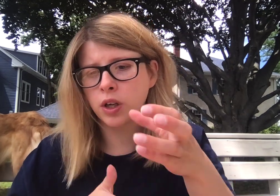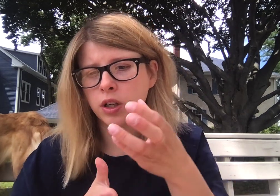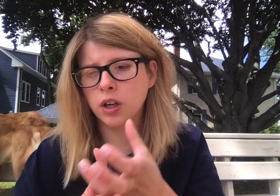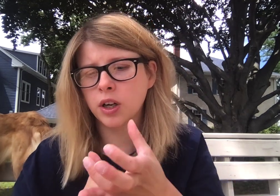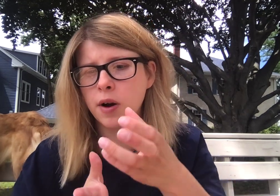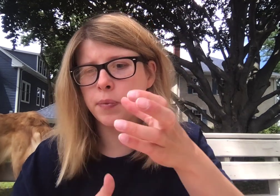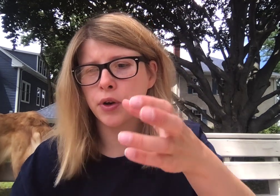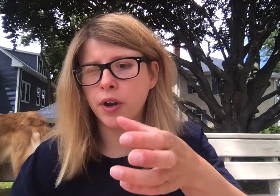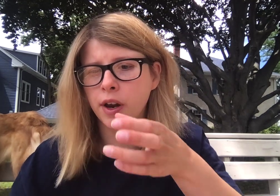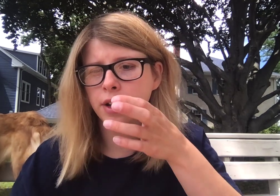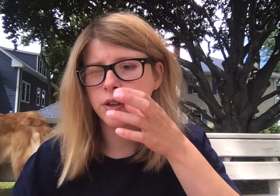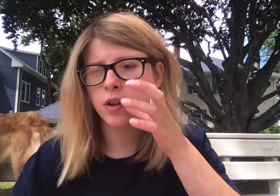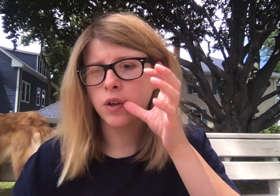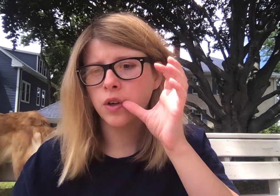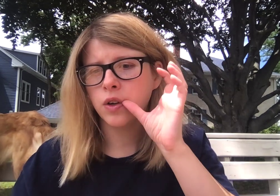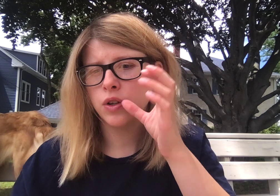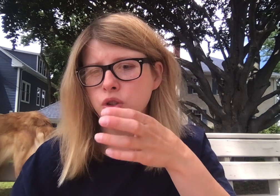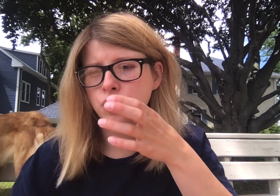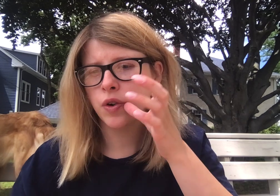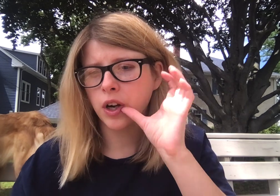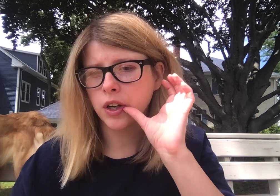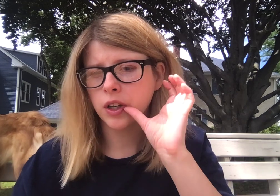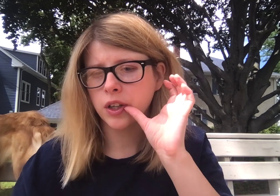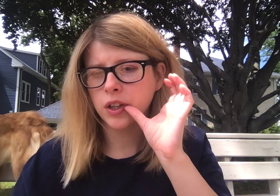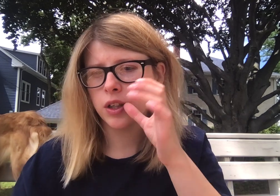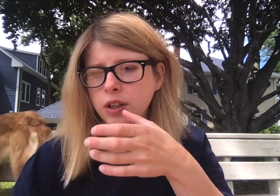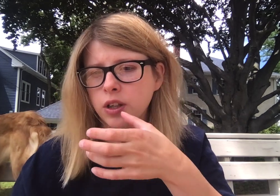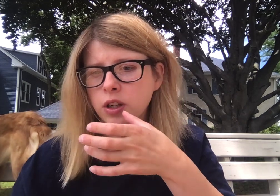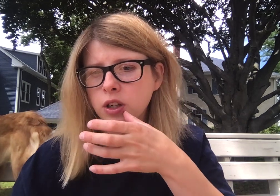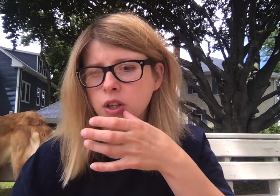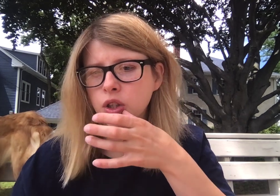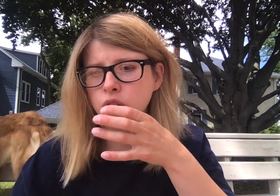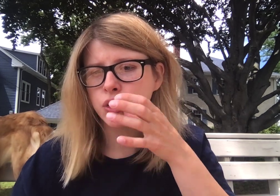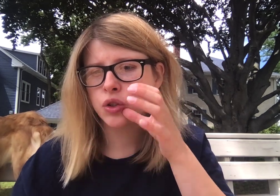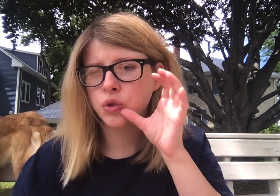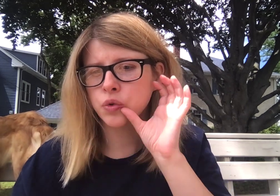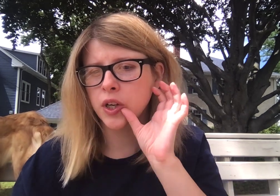a cup in your hand. Drink. Drink.